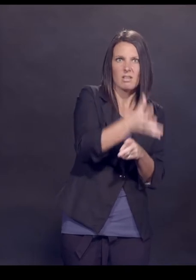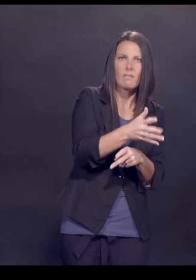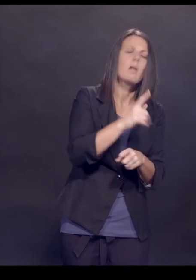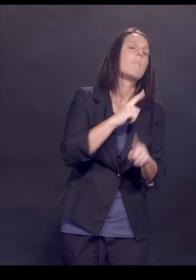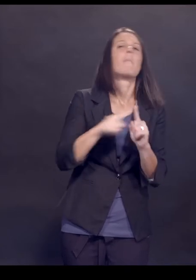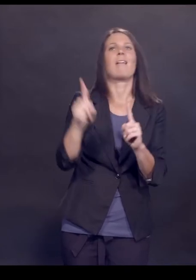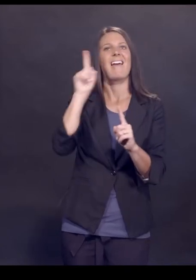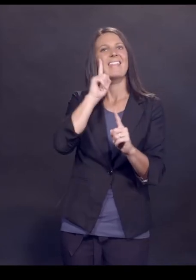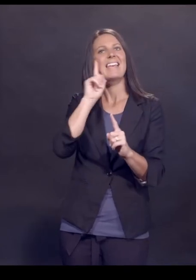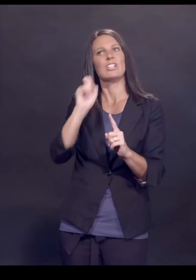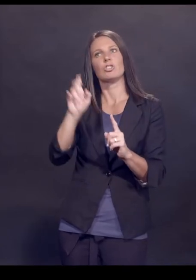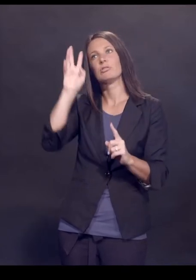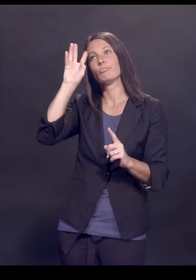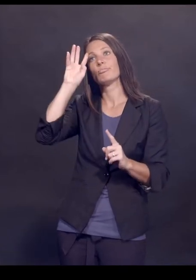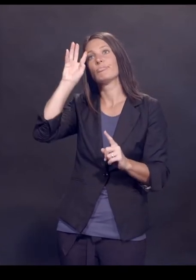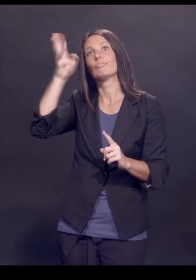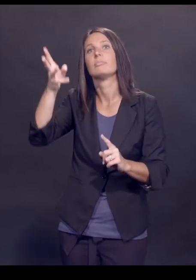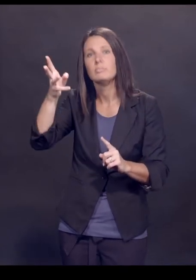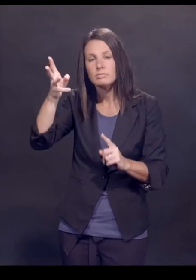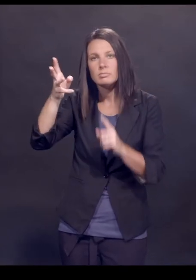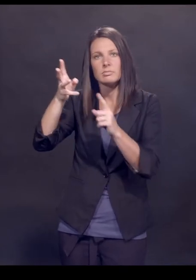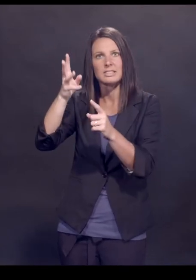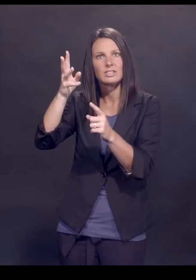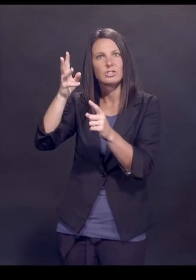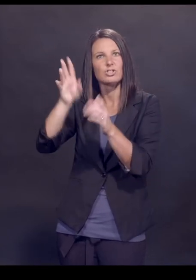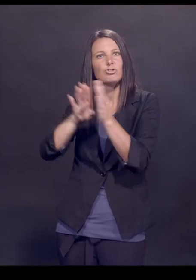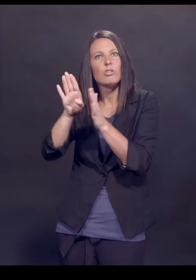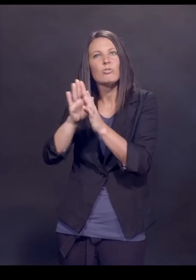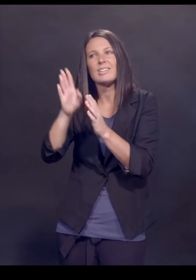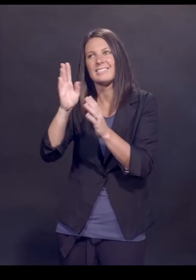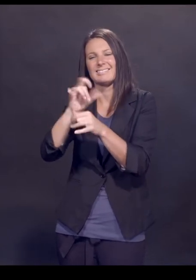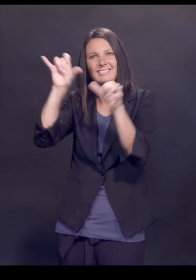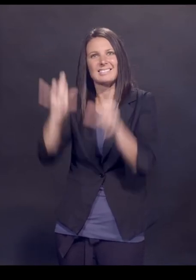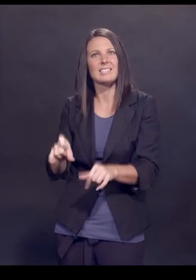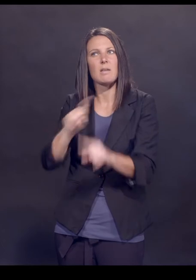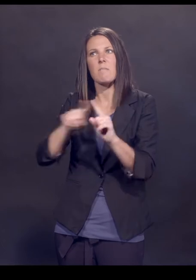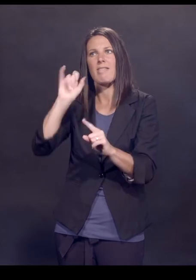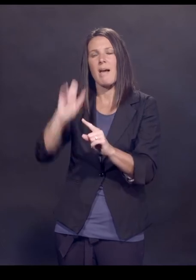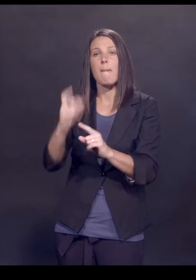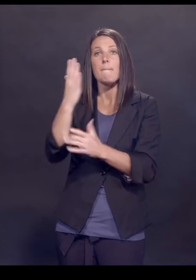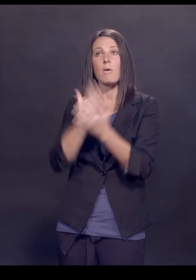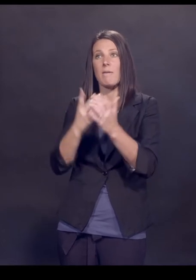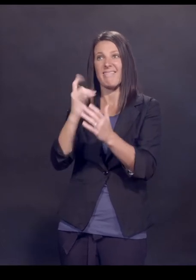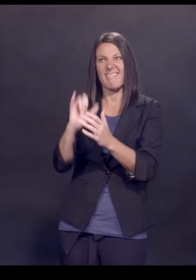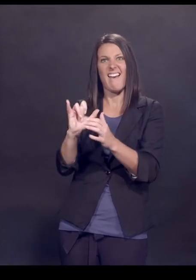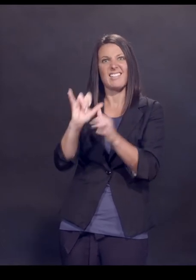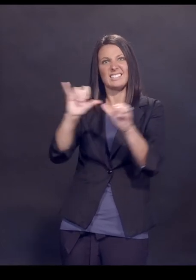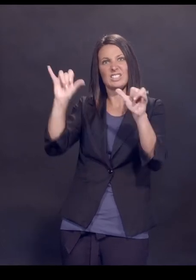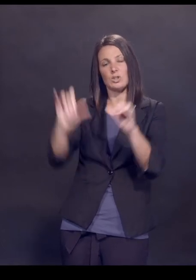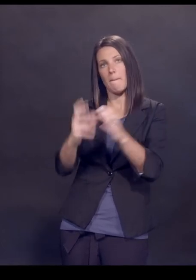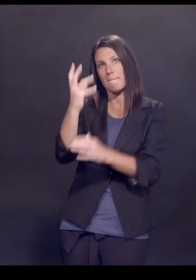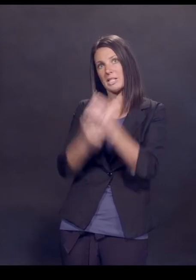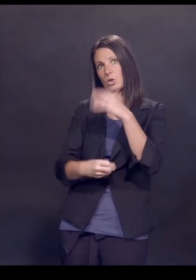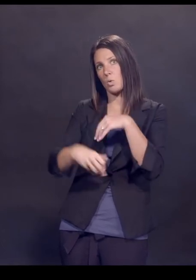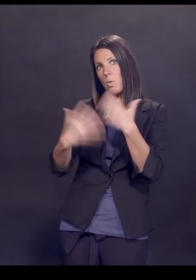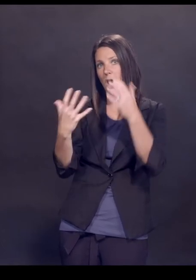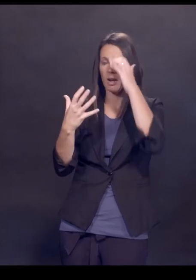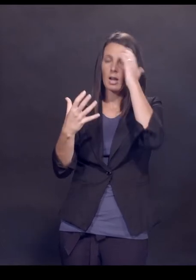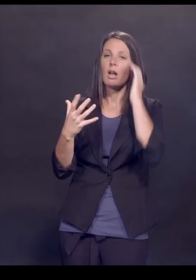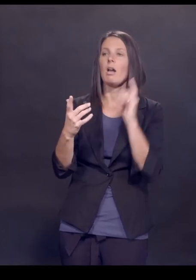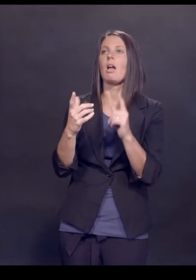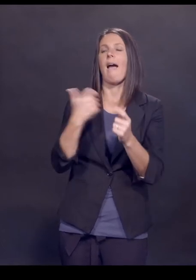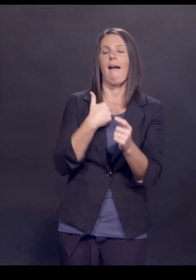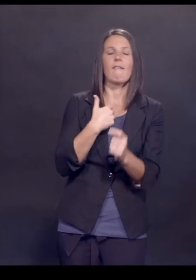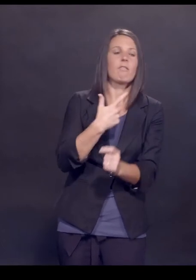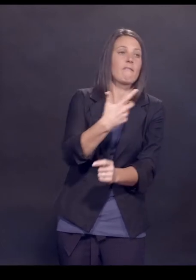best a hypothesis generating system because you're missing a critical component, what you're missing is what you have is got a vaccine,